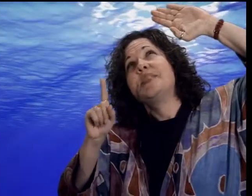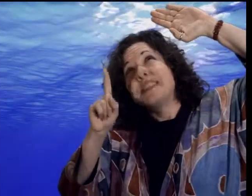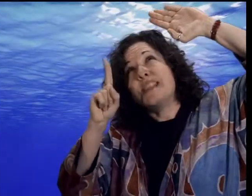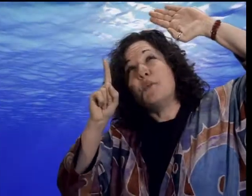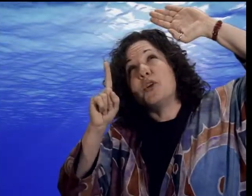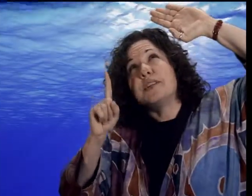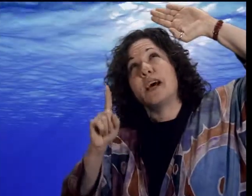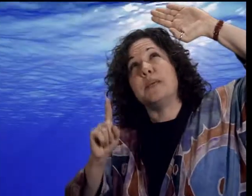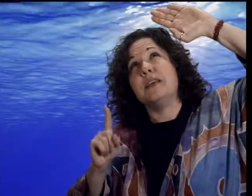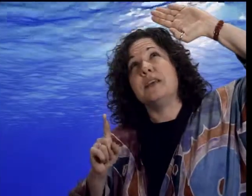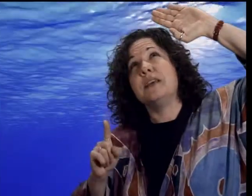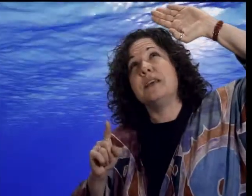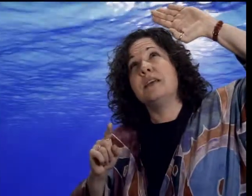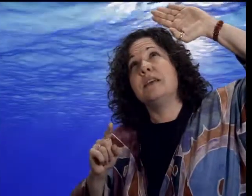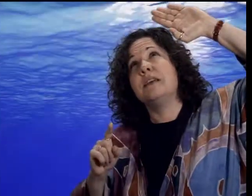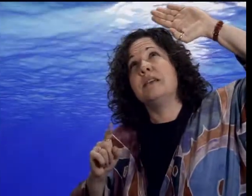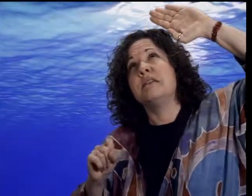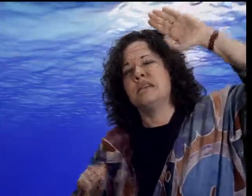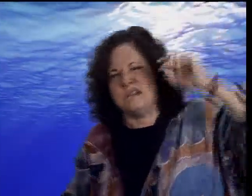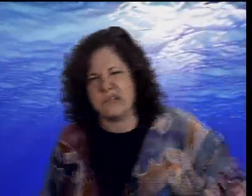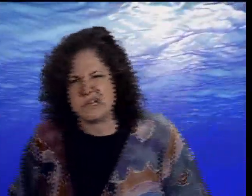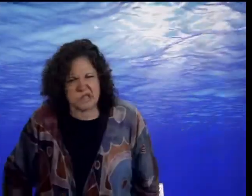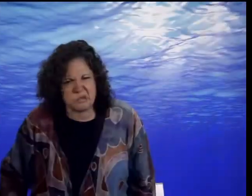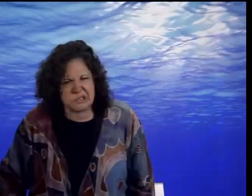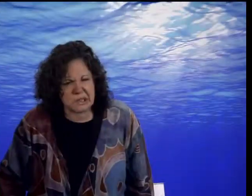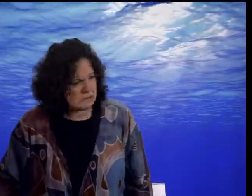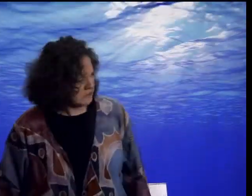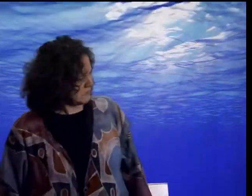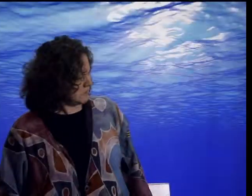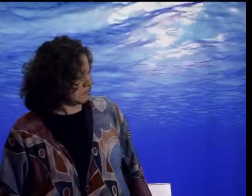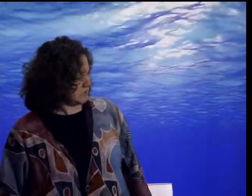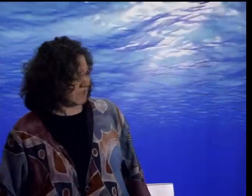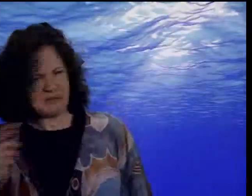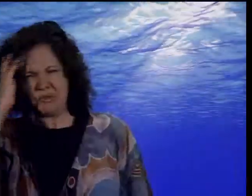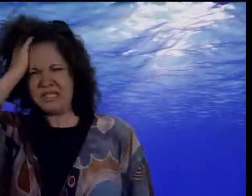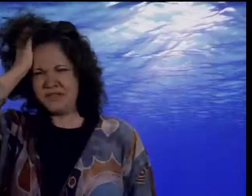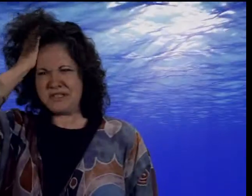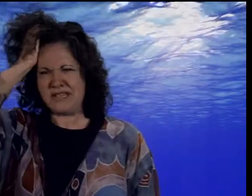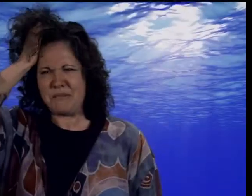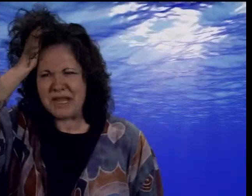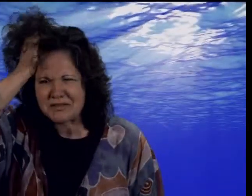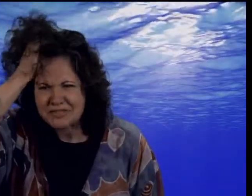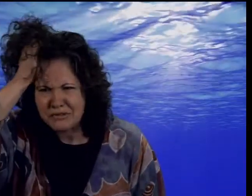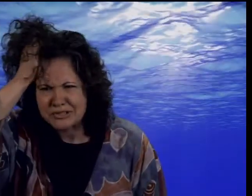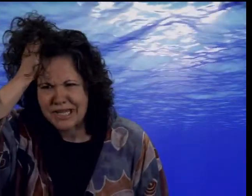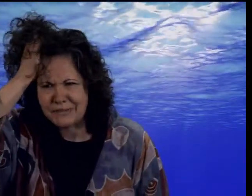Summer is coming. Summer is coming. Did he say summer's coming? What difference does that make if summer's coming?